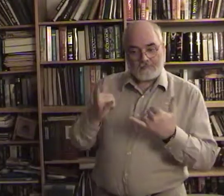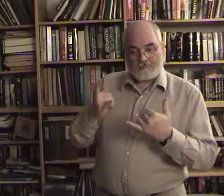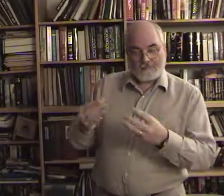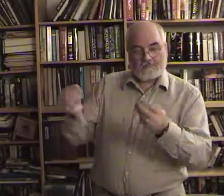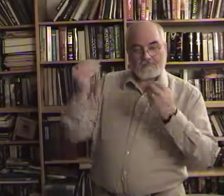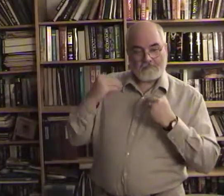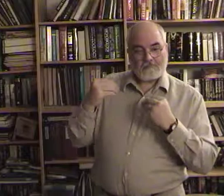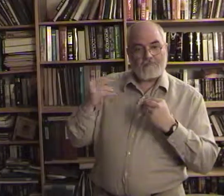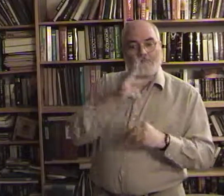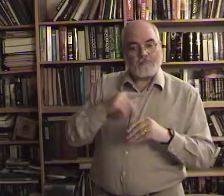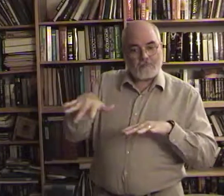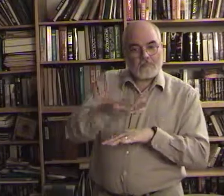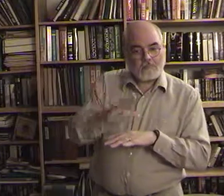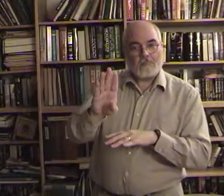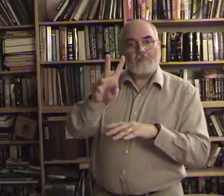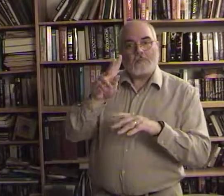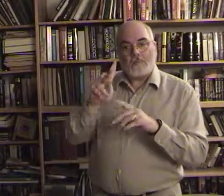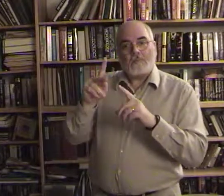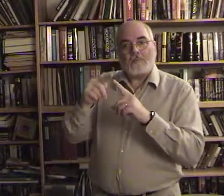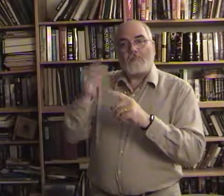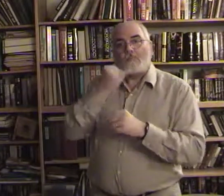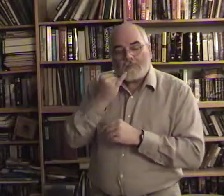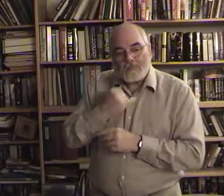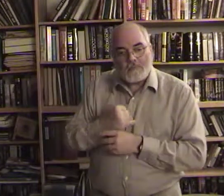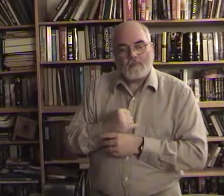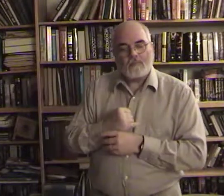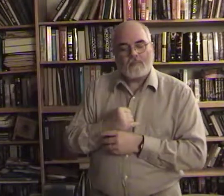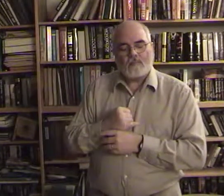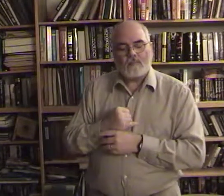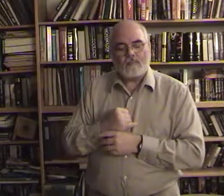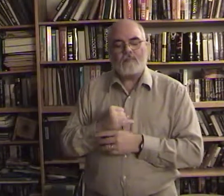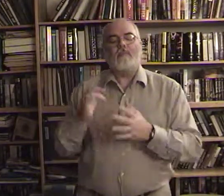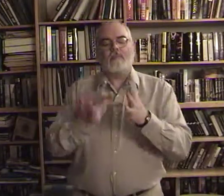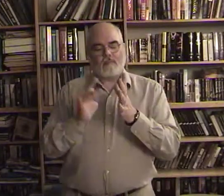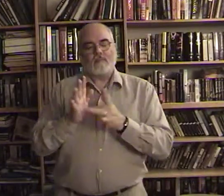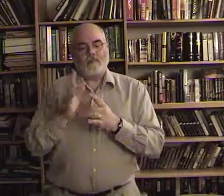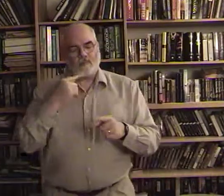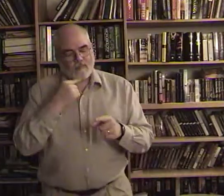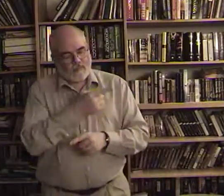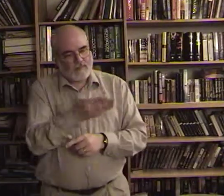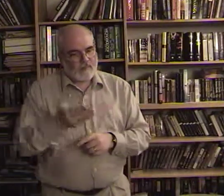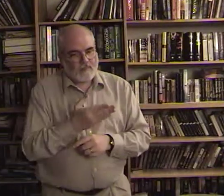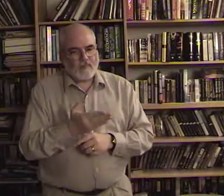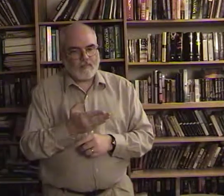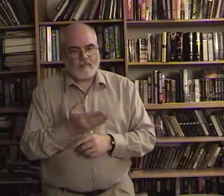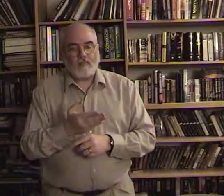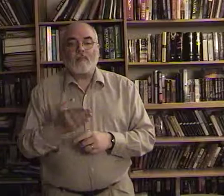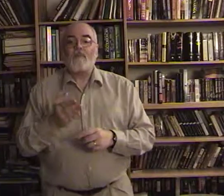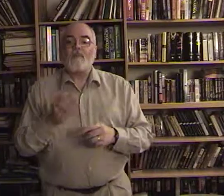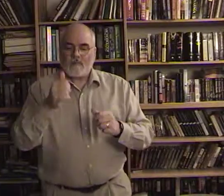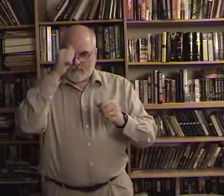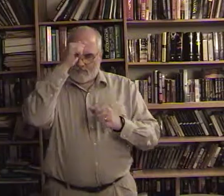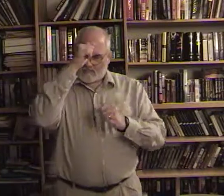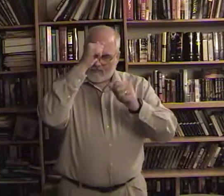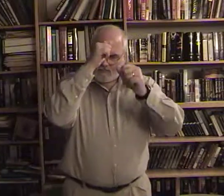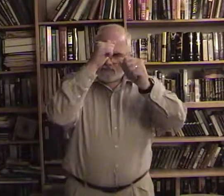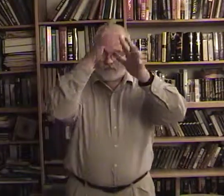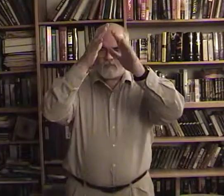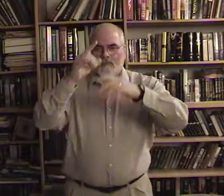give the kingdom back to Israel? Jesus said to them, Jesus Father is the only one who has